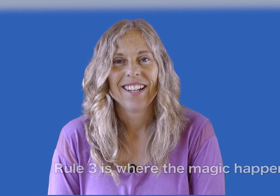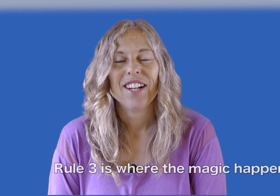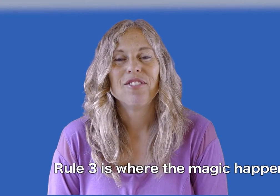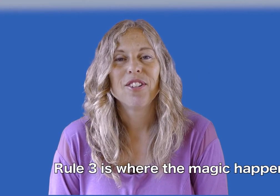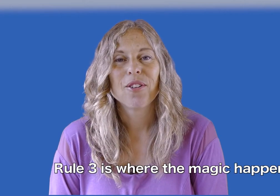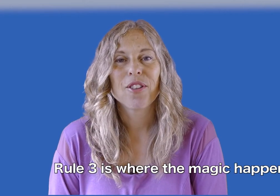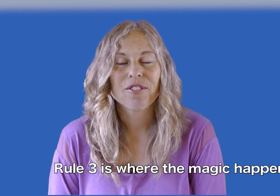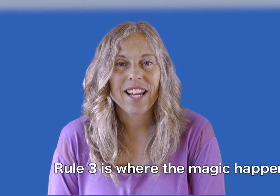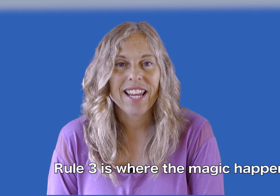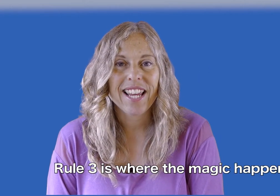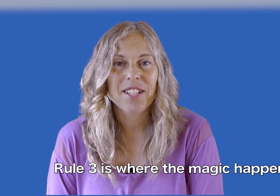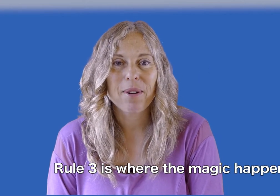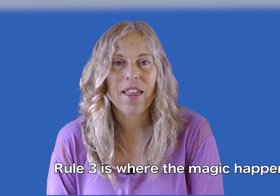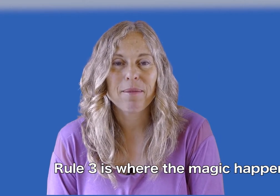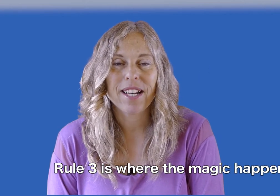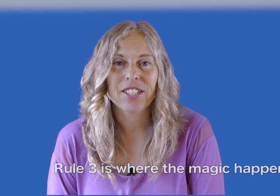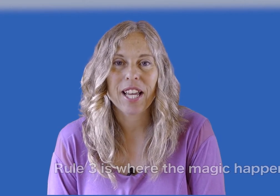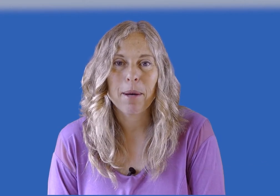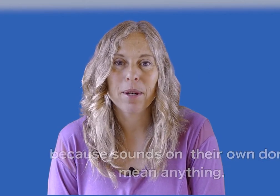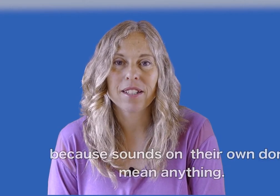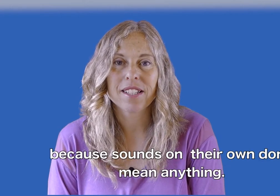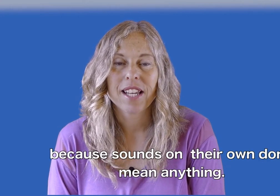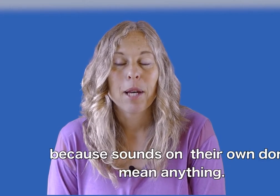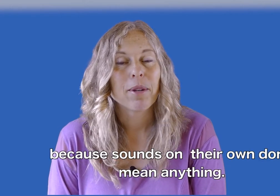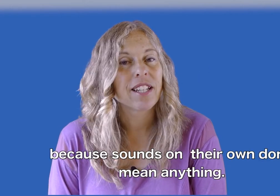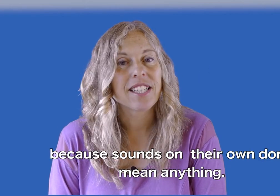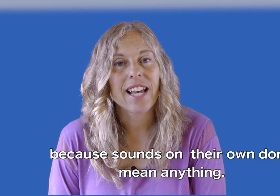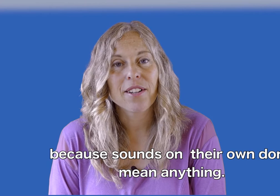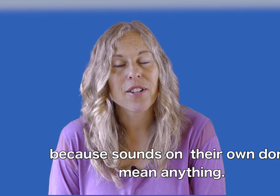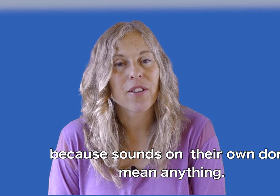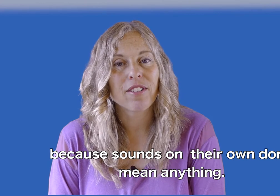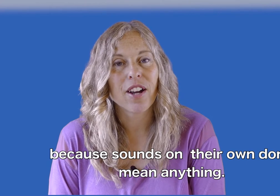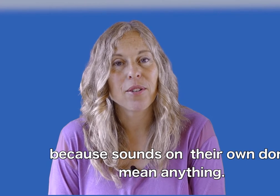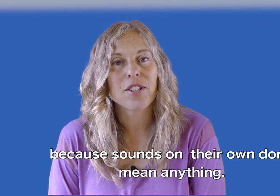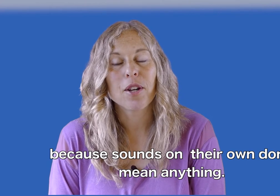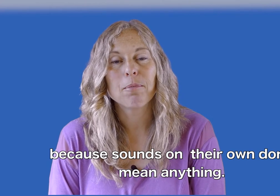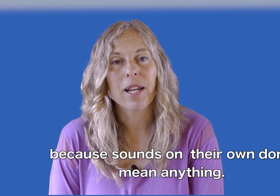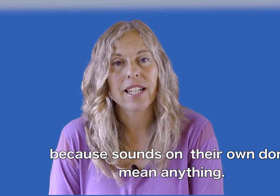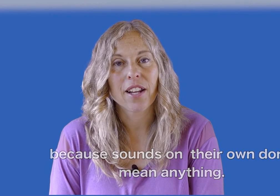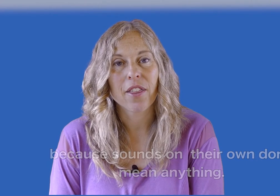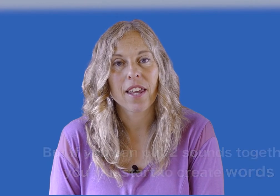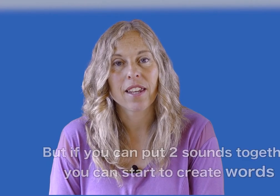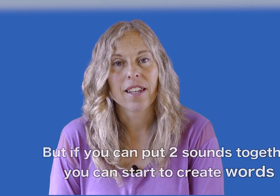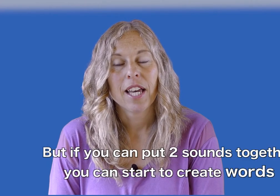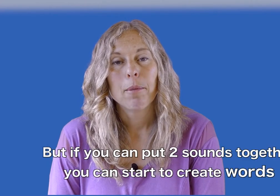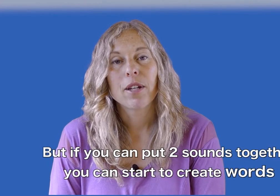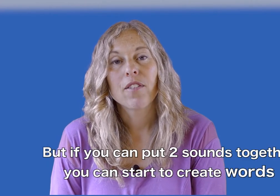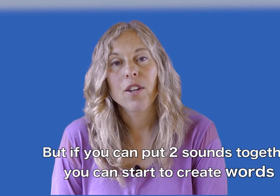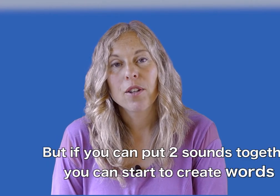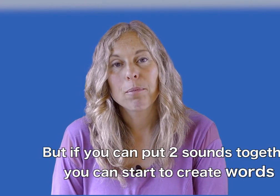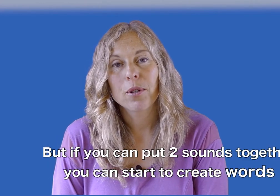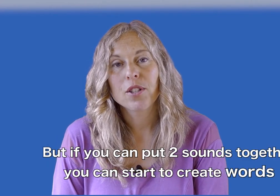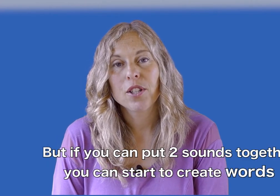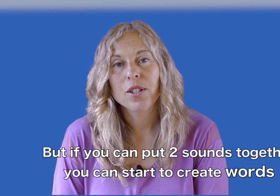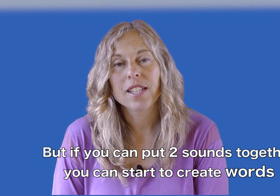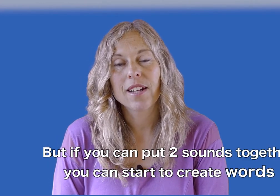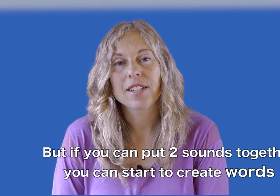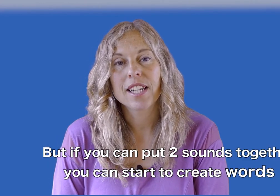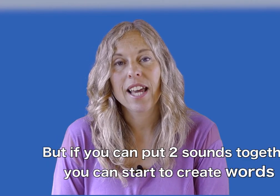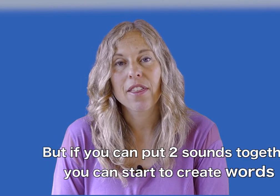Rule three is where the magic happens, because sounds on their own don't mean anything. But if you can put two sounds together,